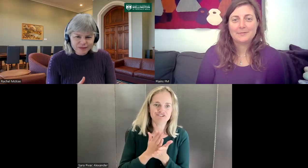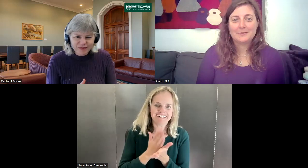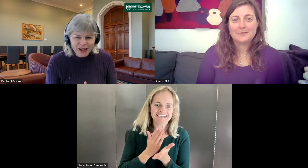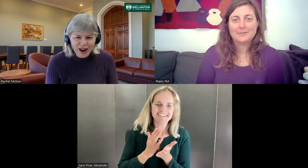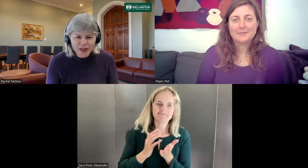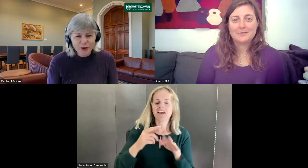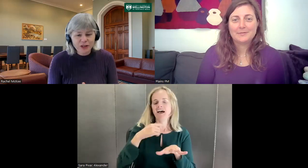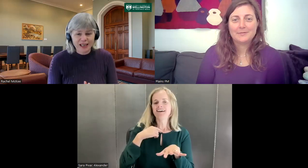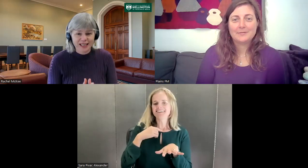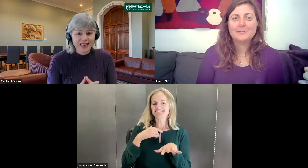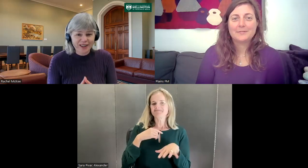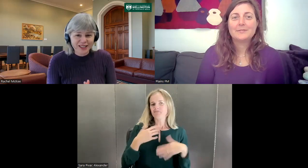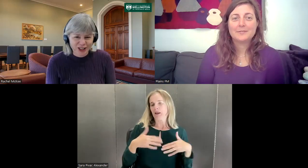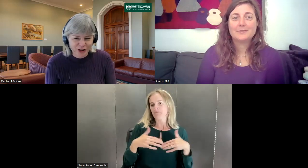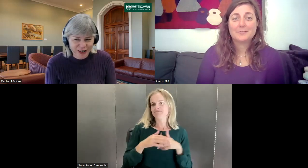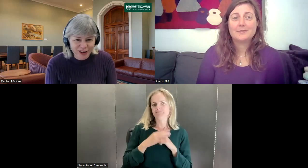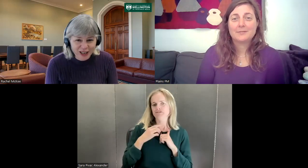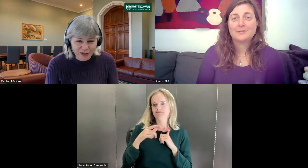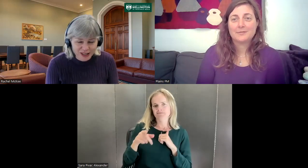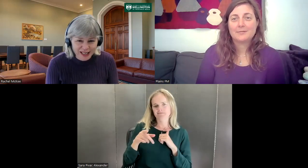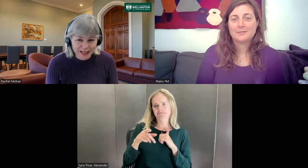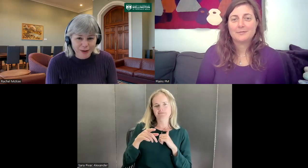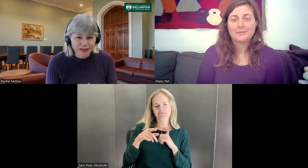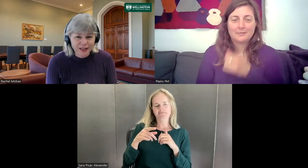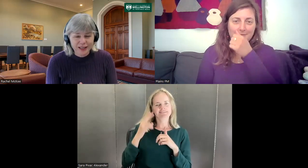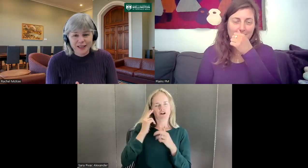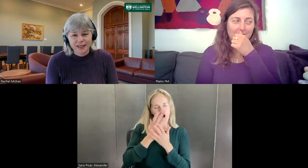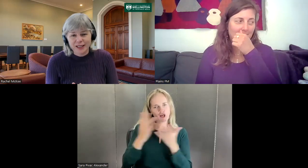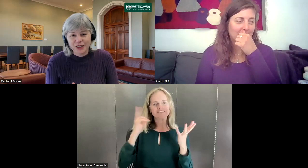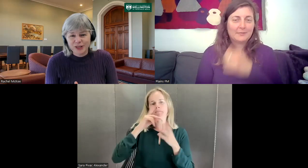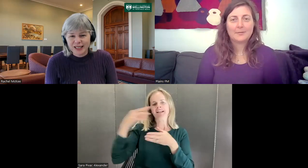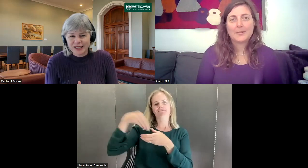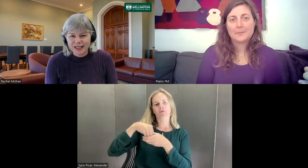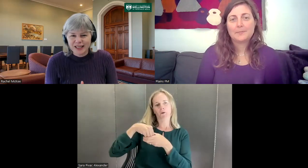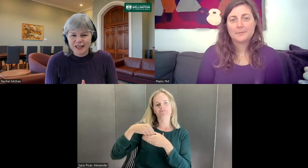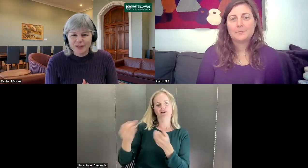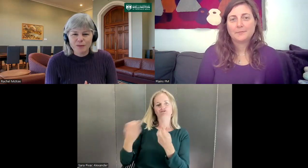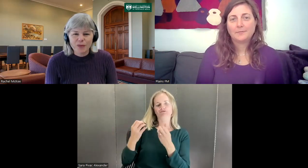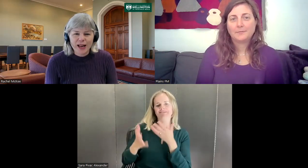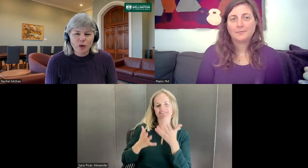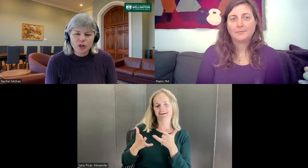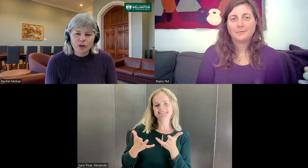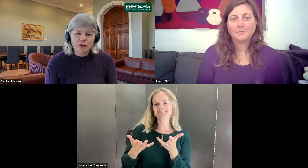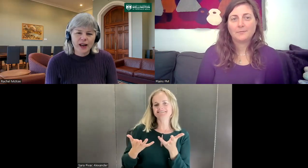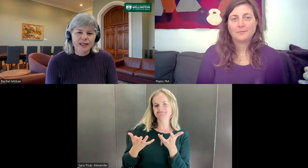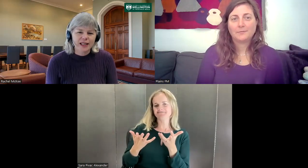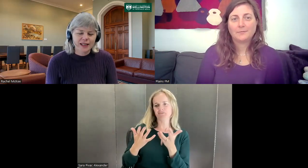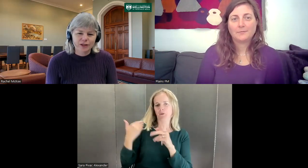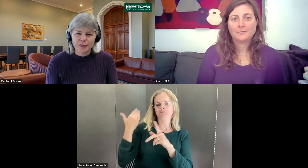I think we're very lucky to have a dictionary really of this calibre in New Zealand. And also the fact that there have been